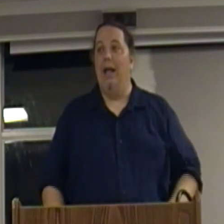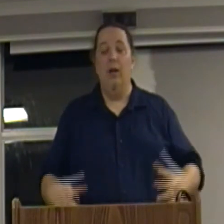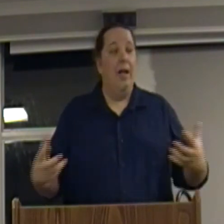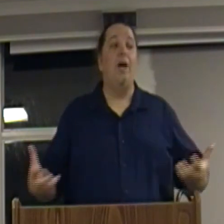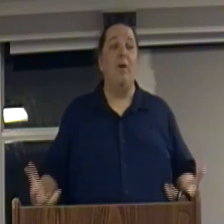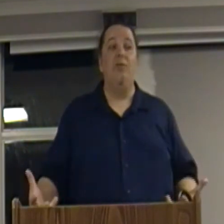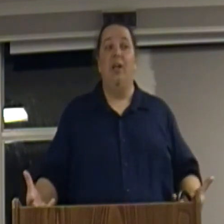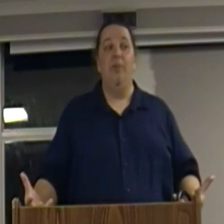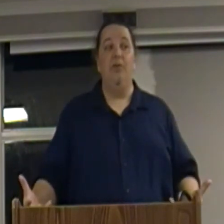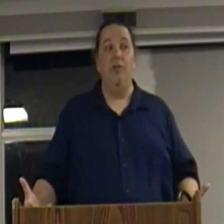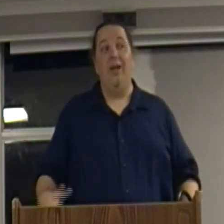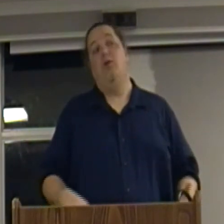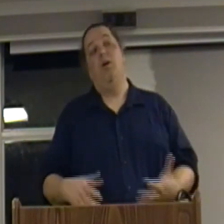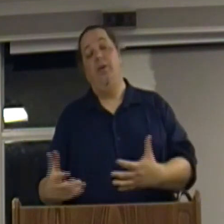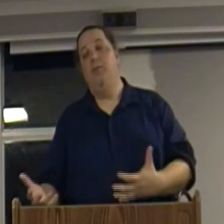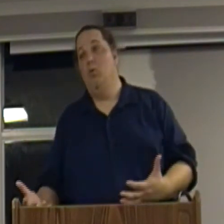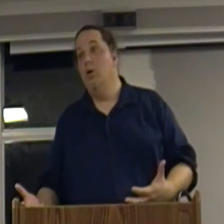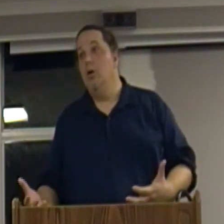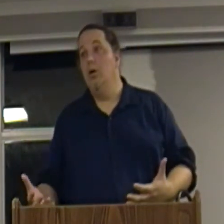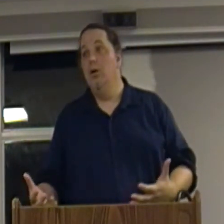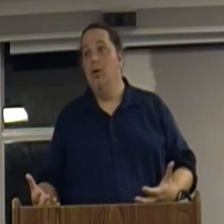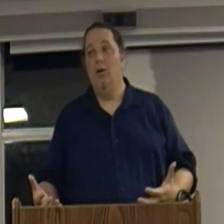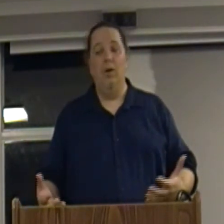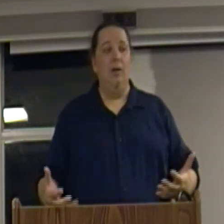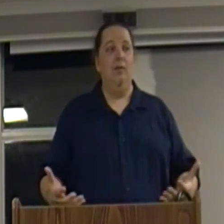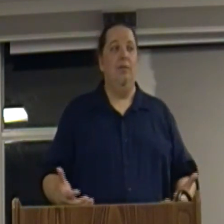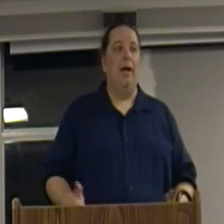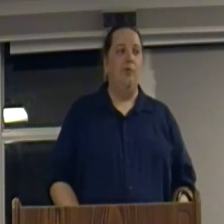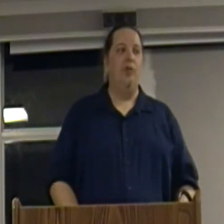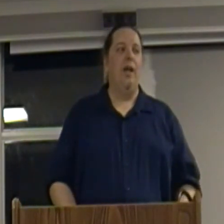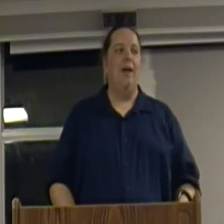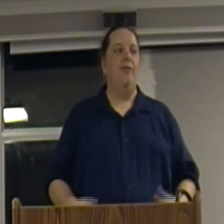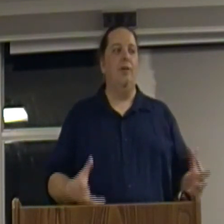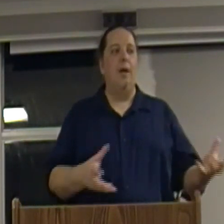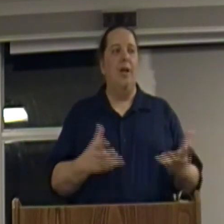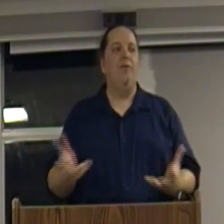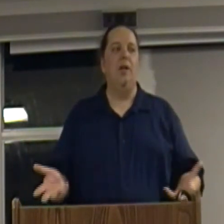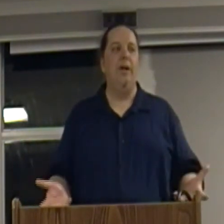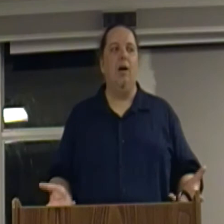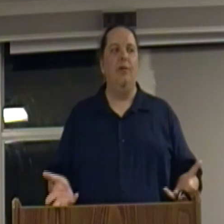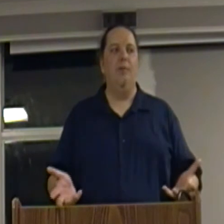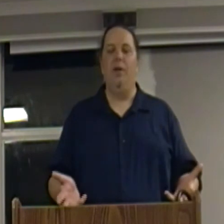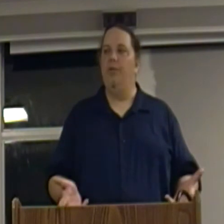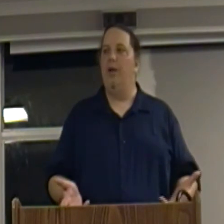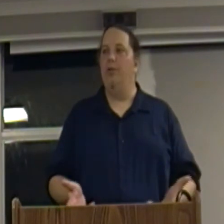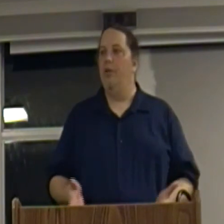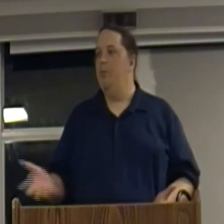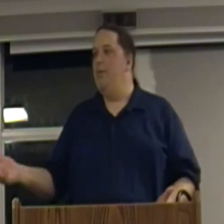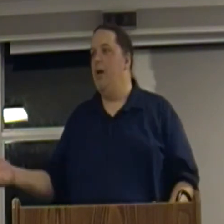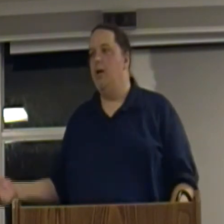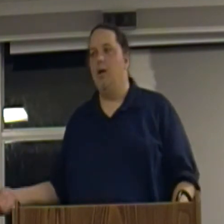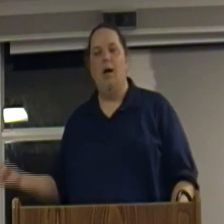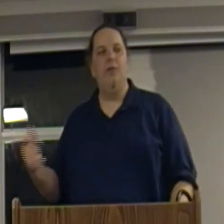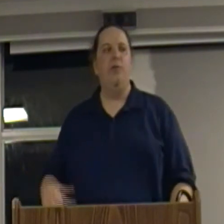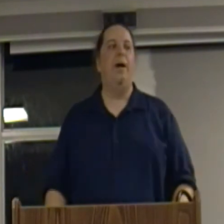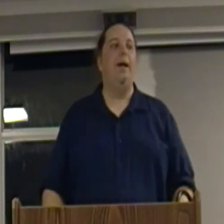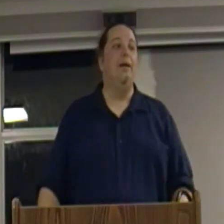and I want to stay in business and I don't want to become a worker, well, I'm just going to have to, I'm going have to cut my costs someplace else. Maybe I'll cut costs by